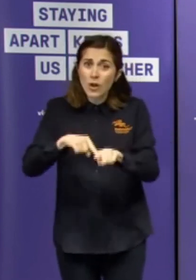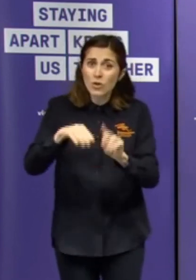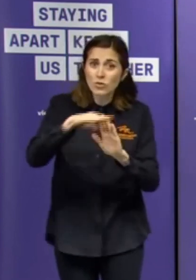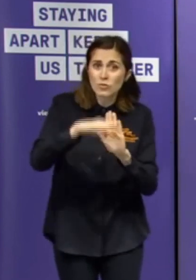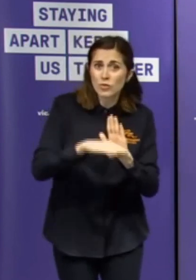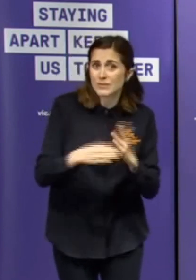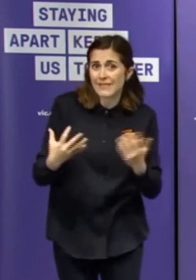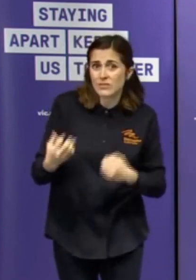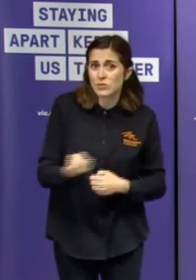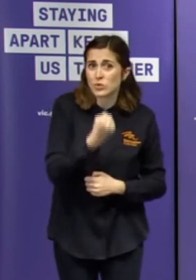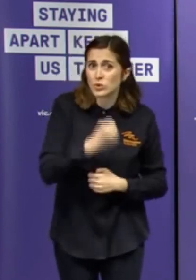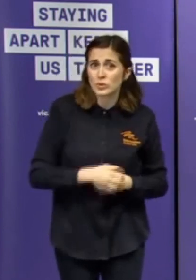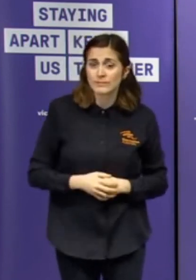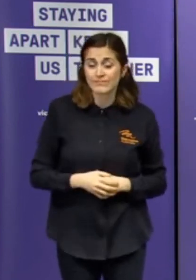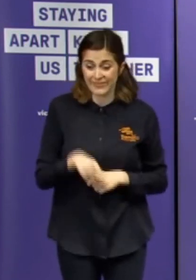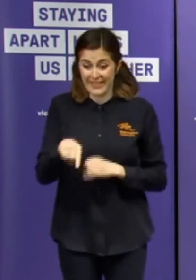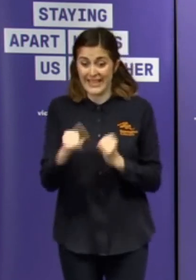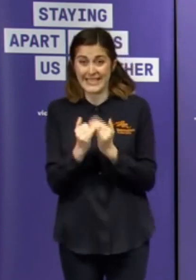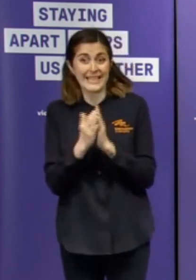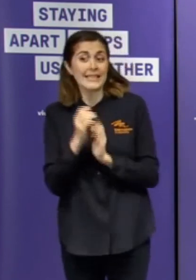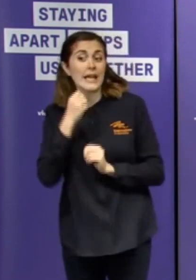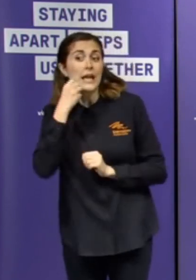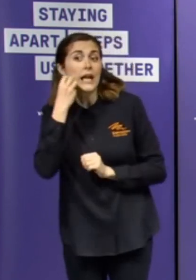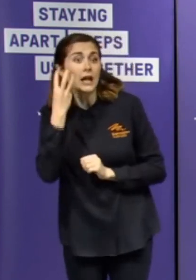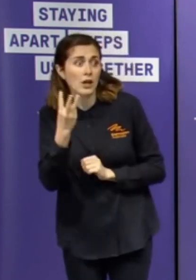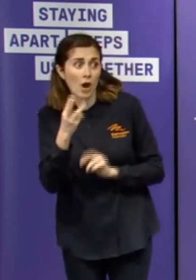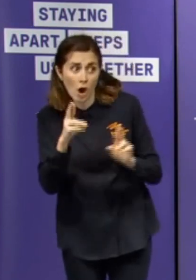We'll take some significant steps on Sunday and if I can finish if there's no other matters.